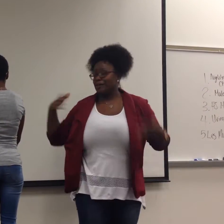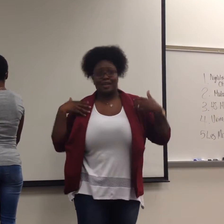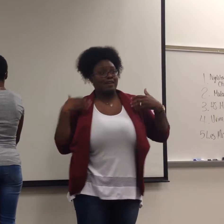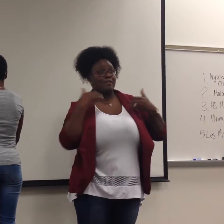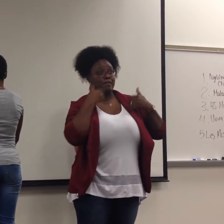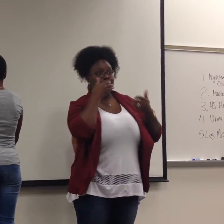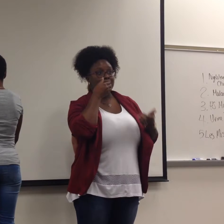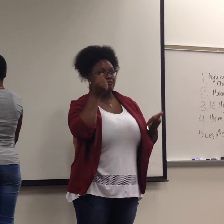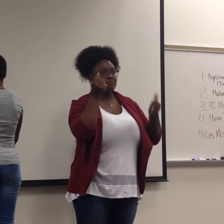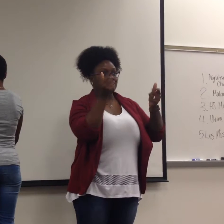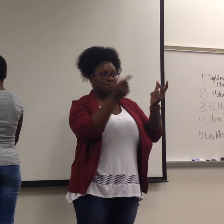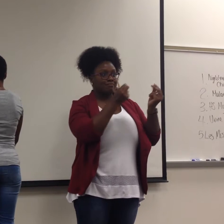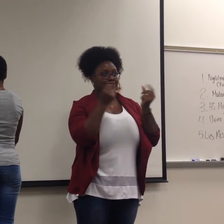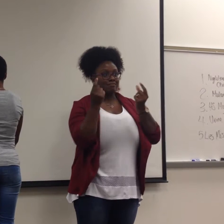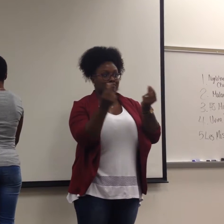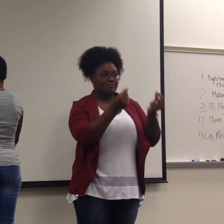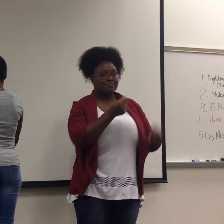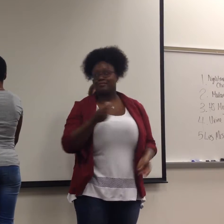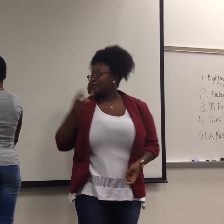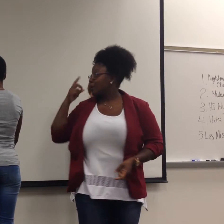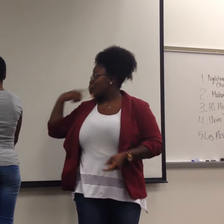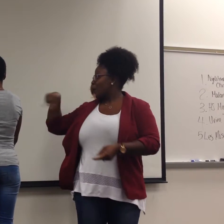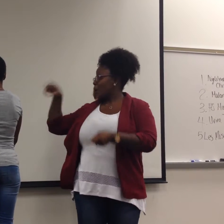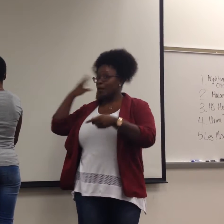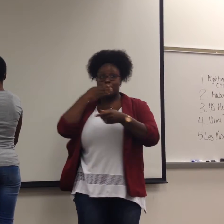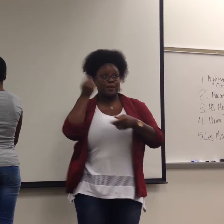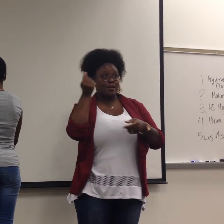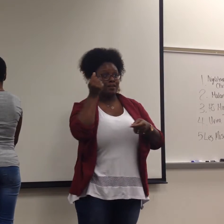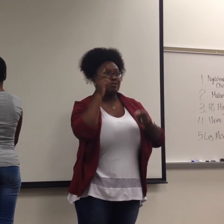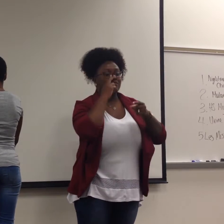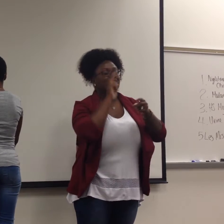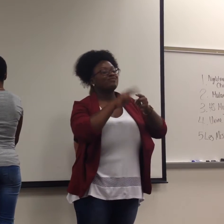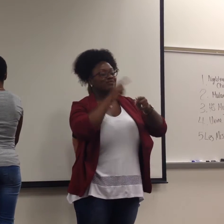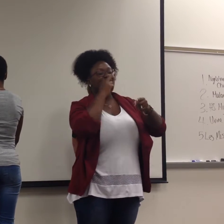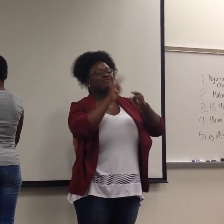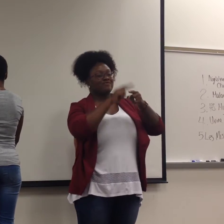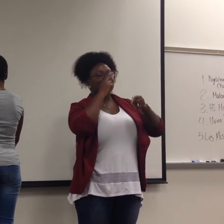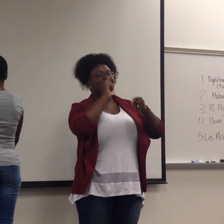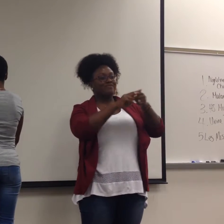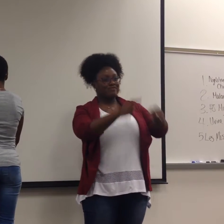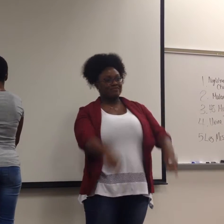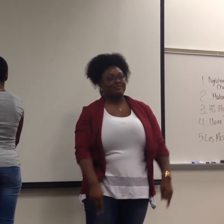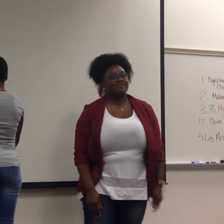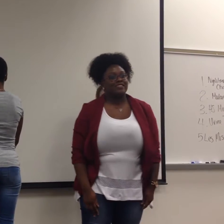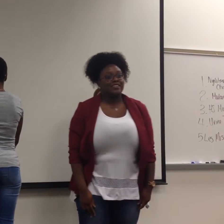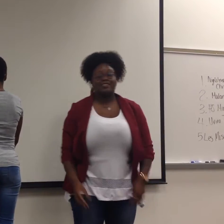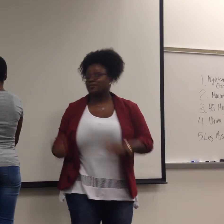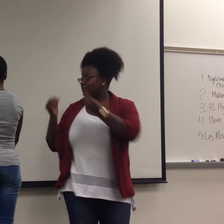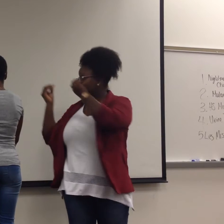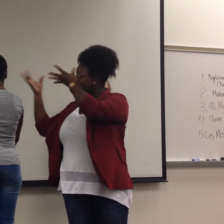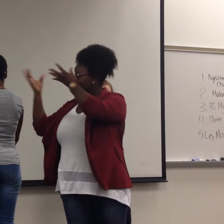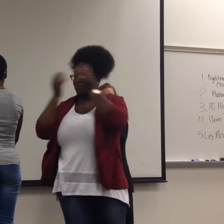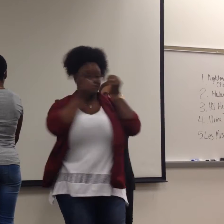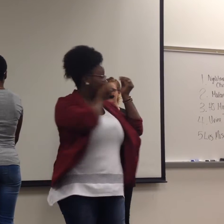you have better things to do It ain't no joke, that's why it's funny So take your cue,